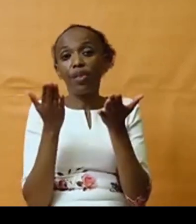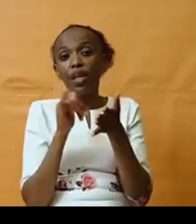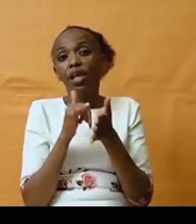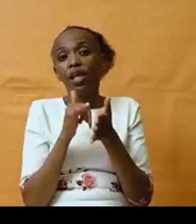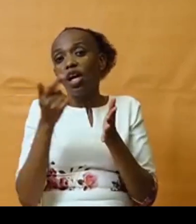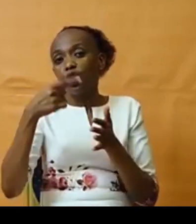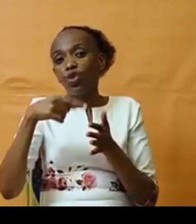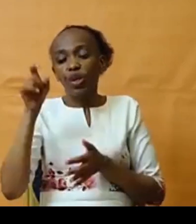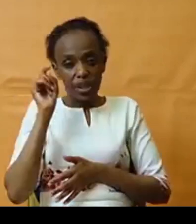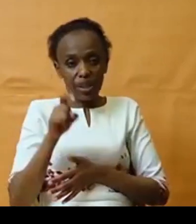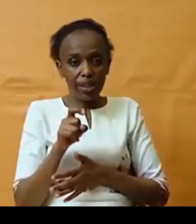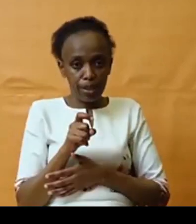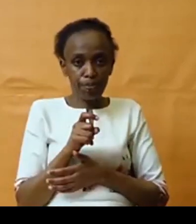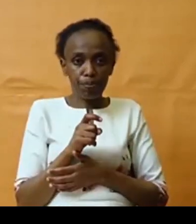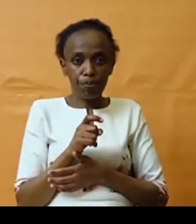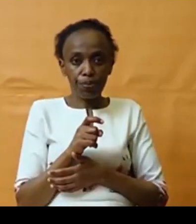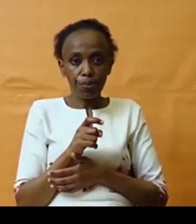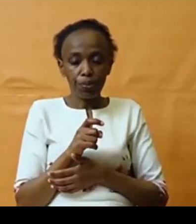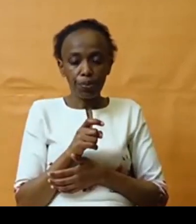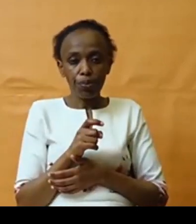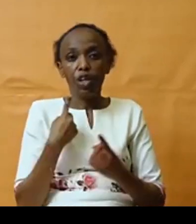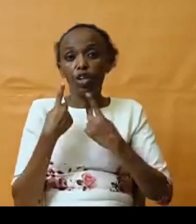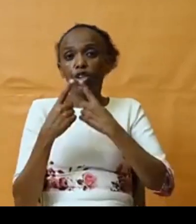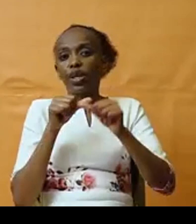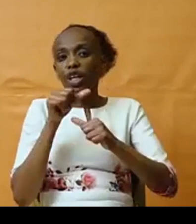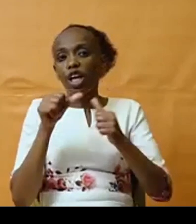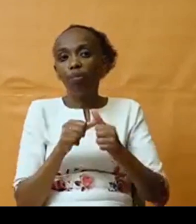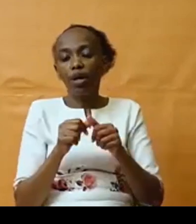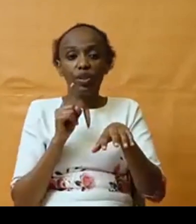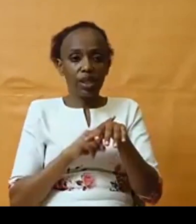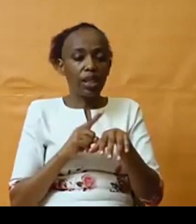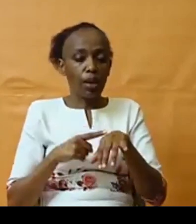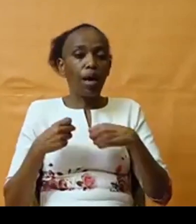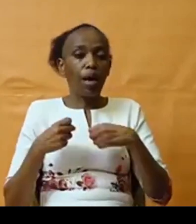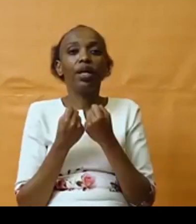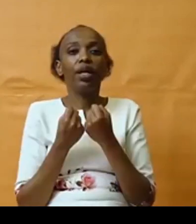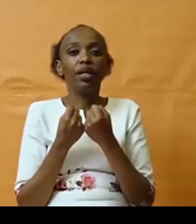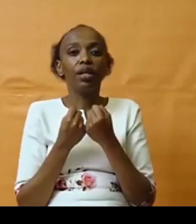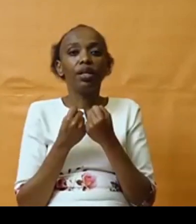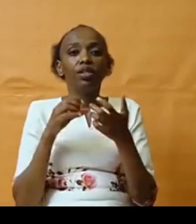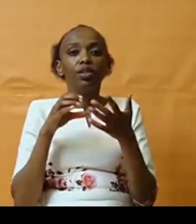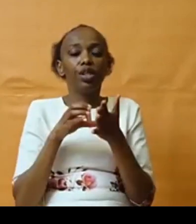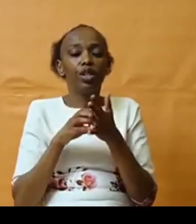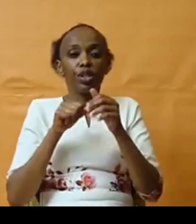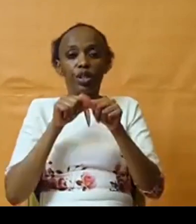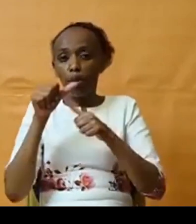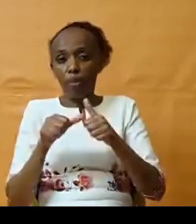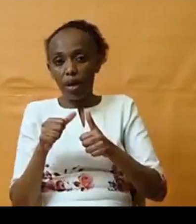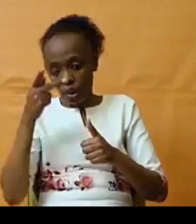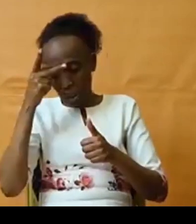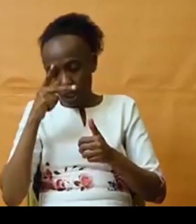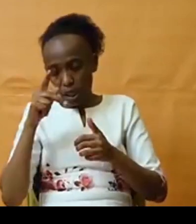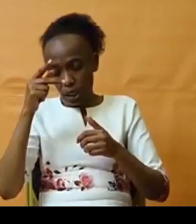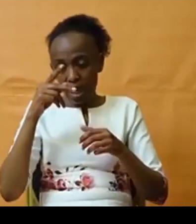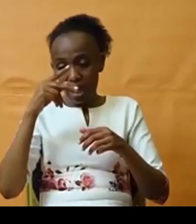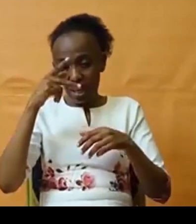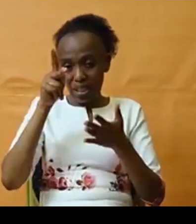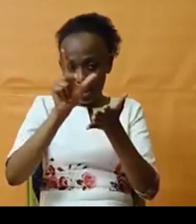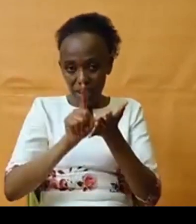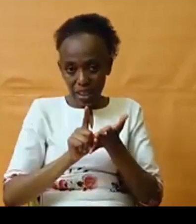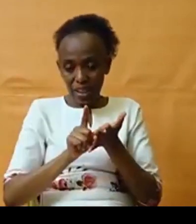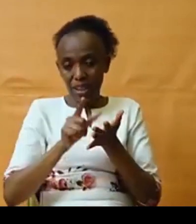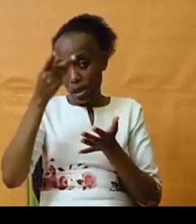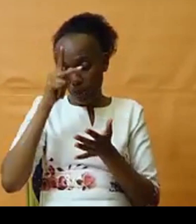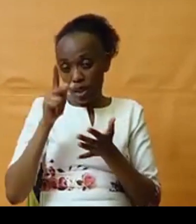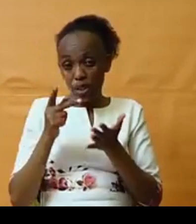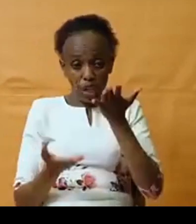be really talking about when it comes to issues around debt policies and really evaluating them from a